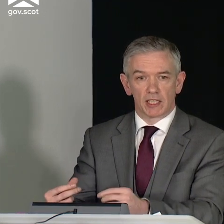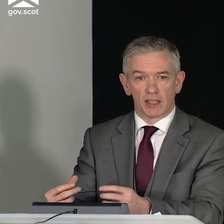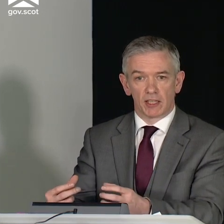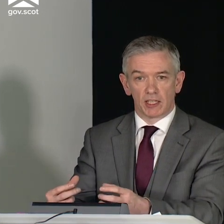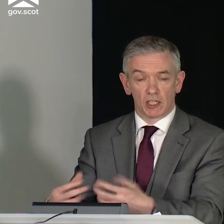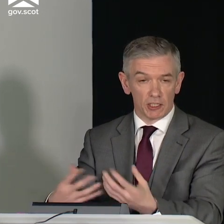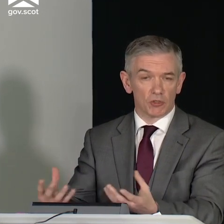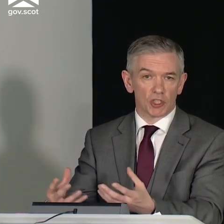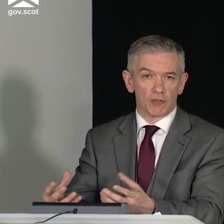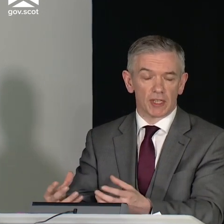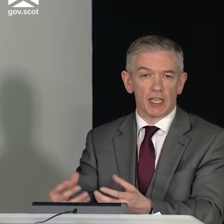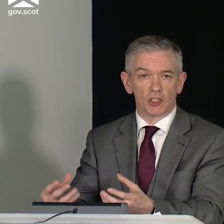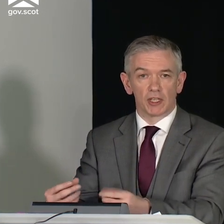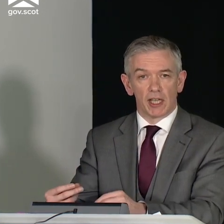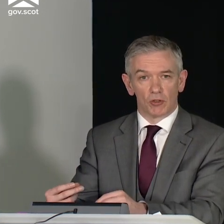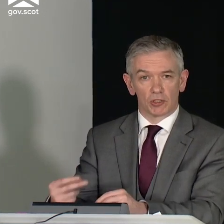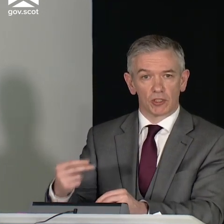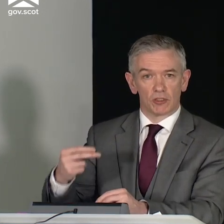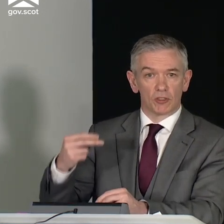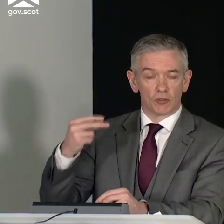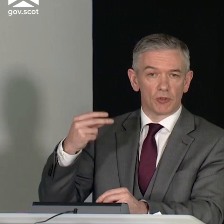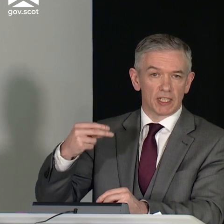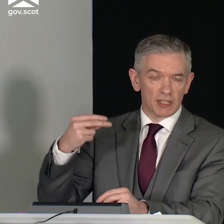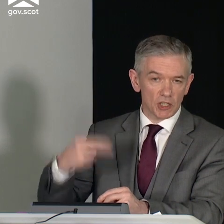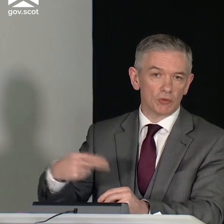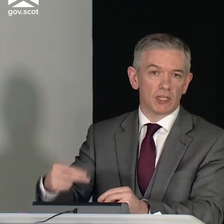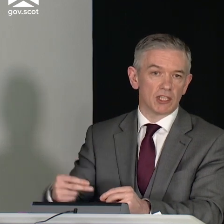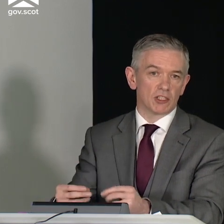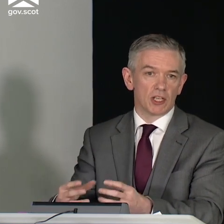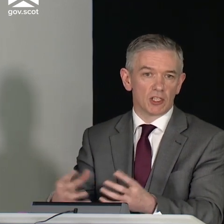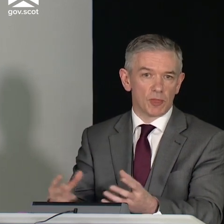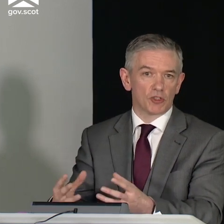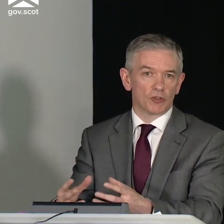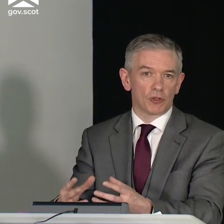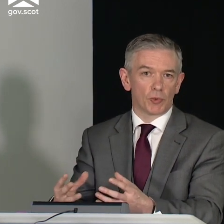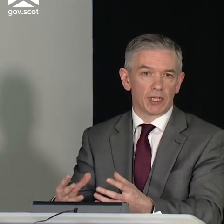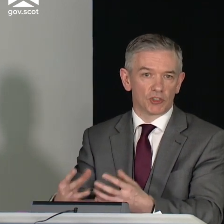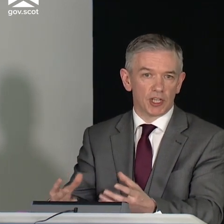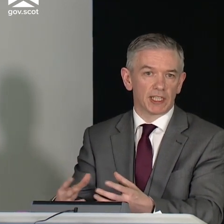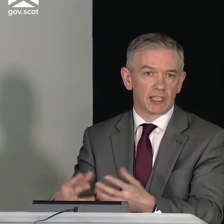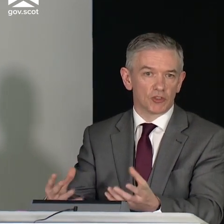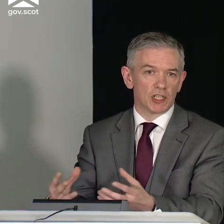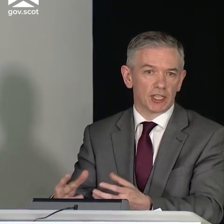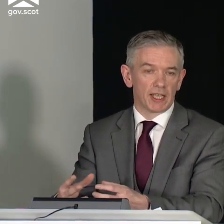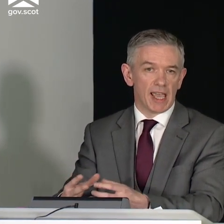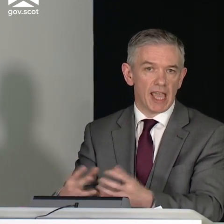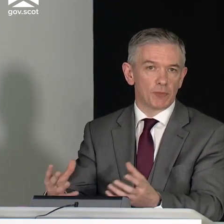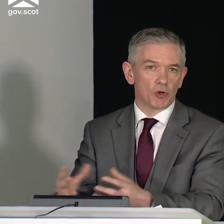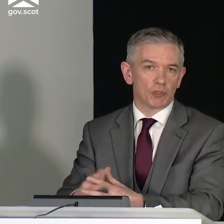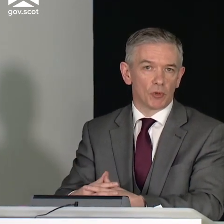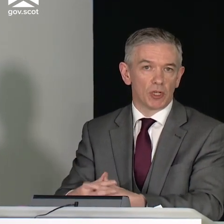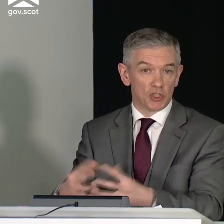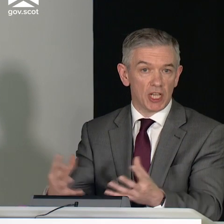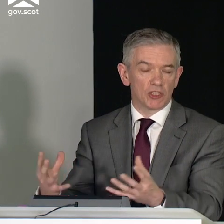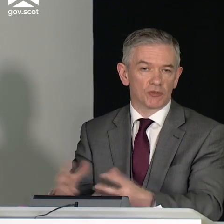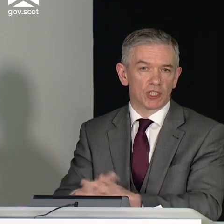is that there is clinical justification in order to do these additional tests to make sure that we are tracking and tracing any